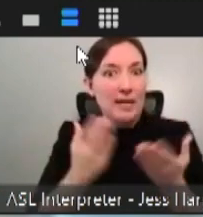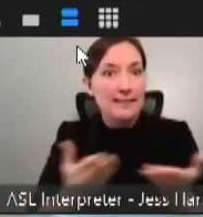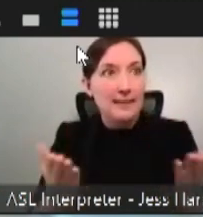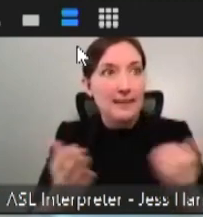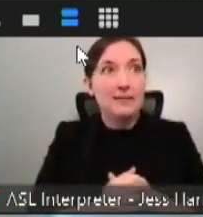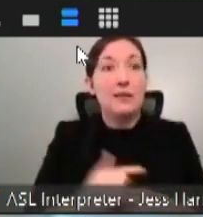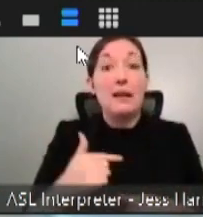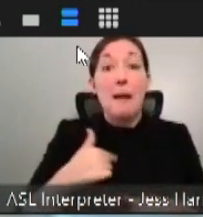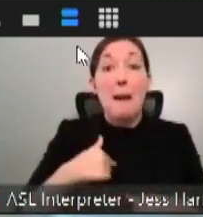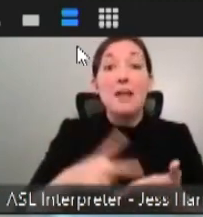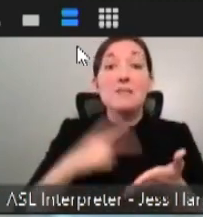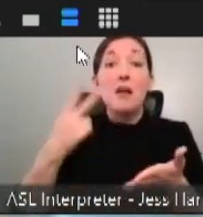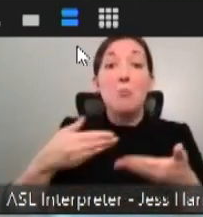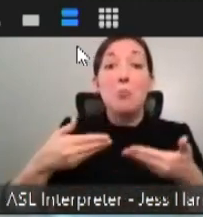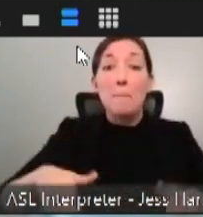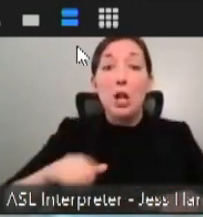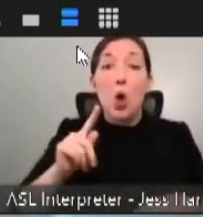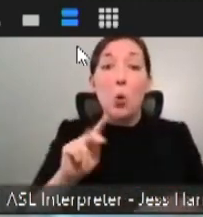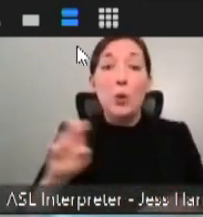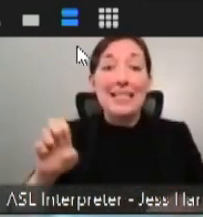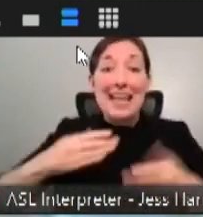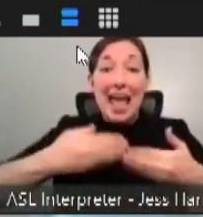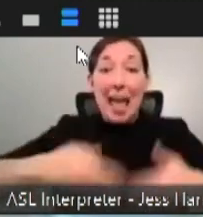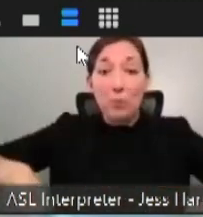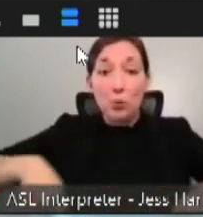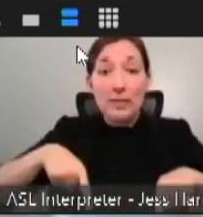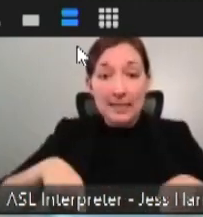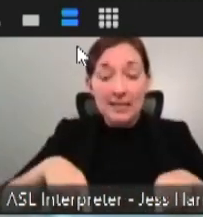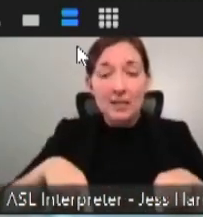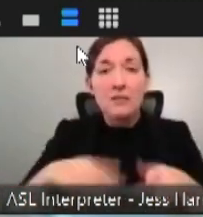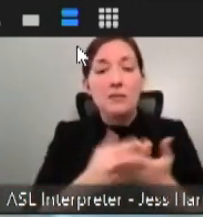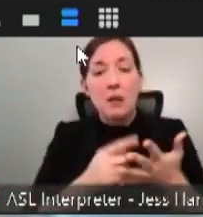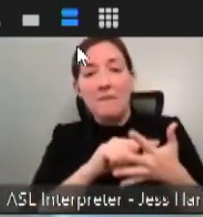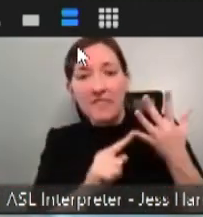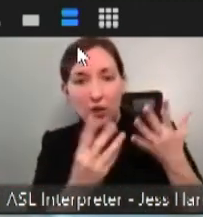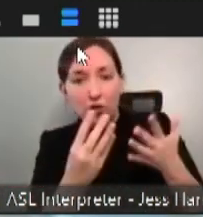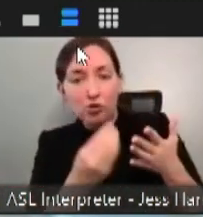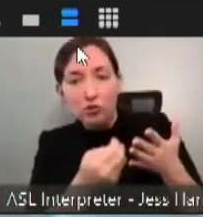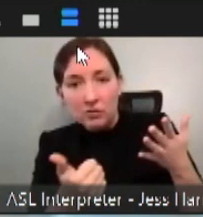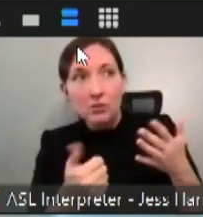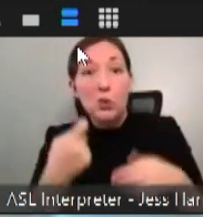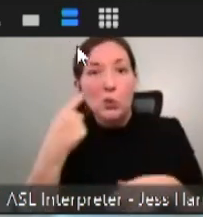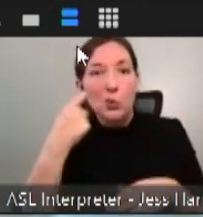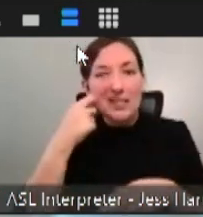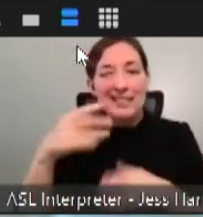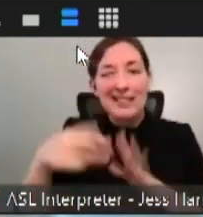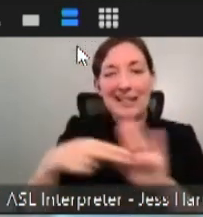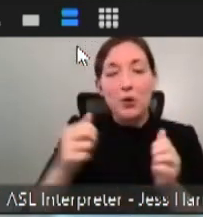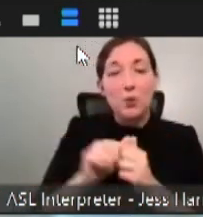amputee, you know, missing a few fingers and apparently now recently diagnosed with ADHD,